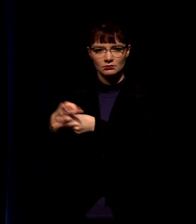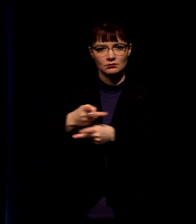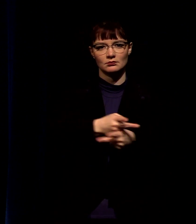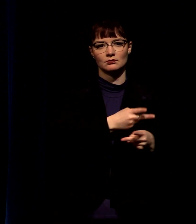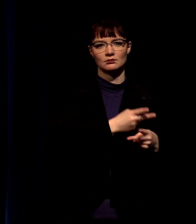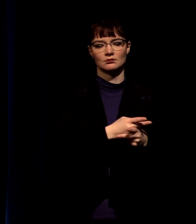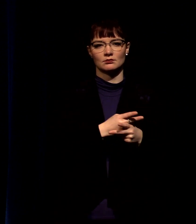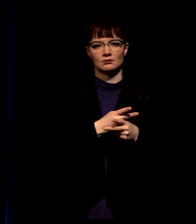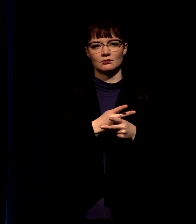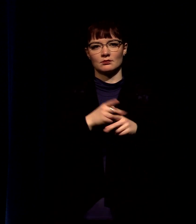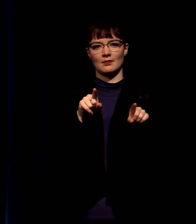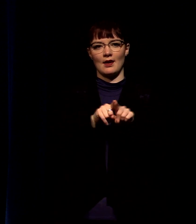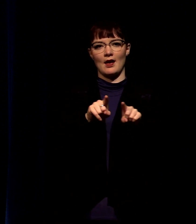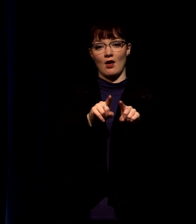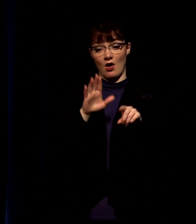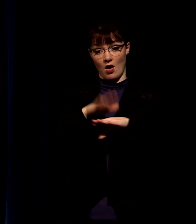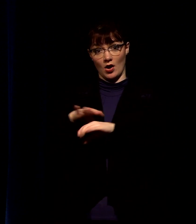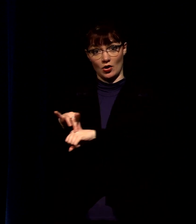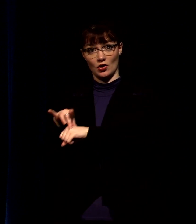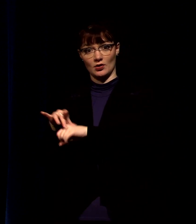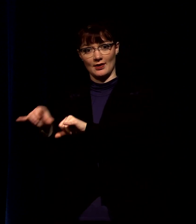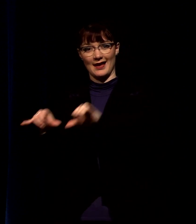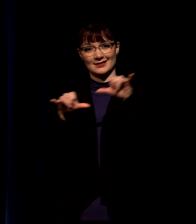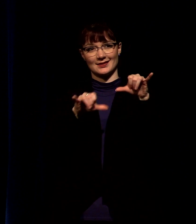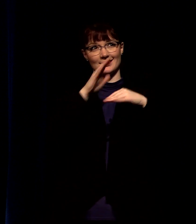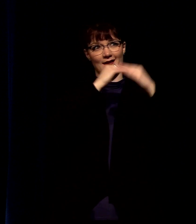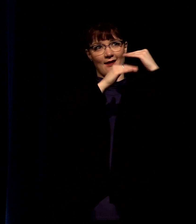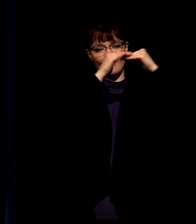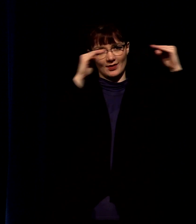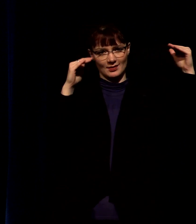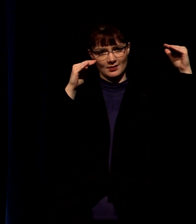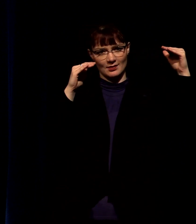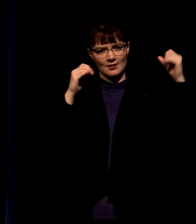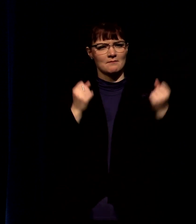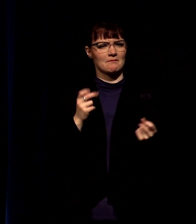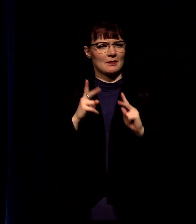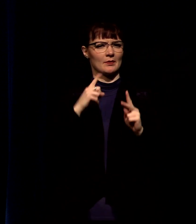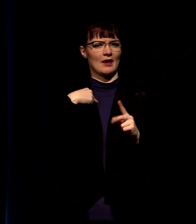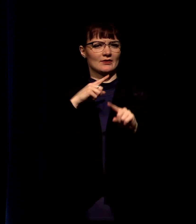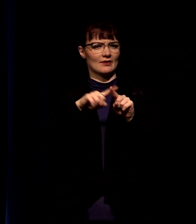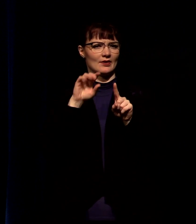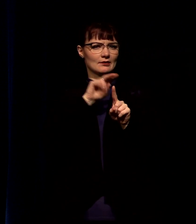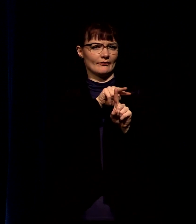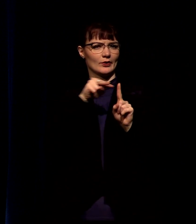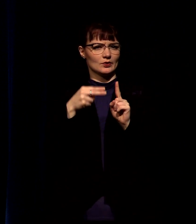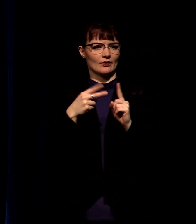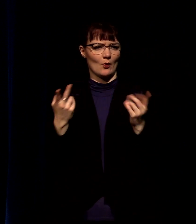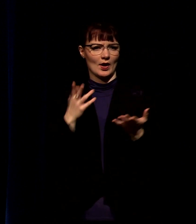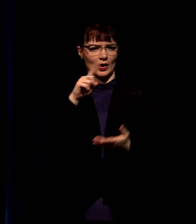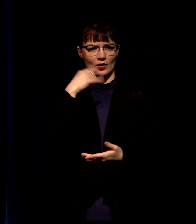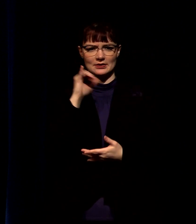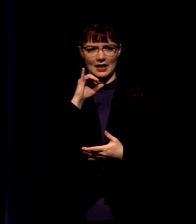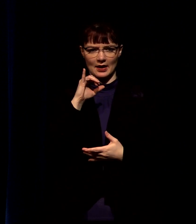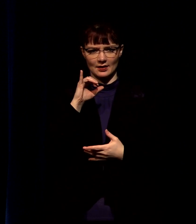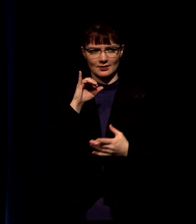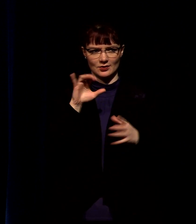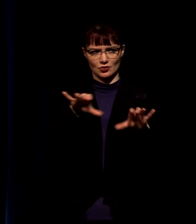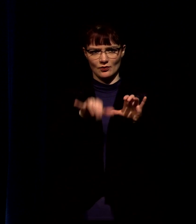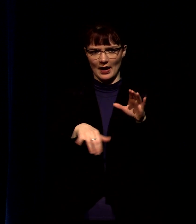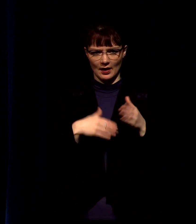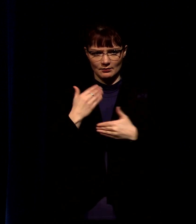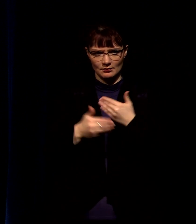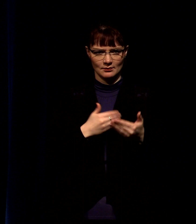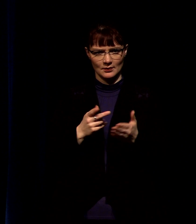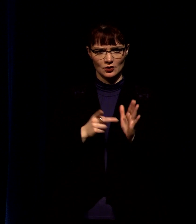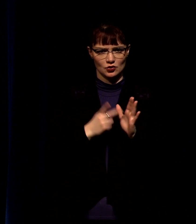there are many opinions within the church of what that should look like what it means to live as a collective community as a